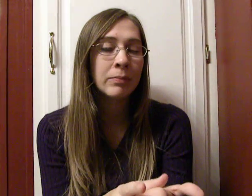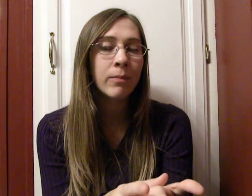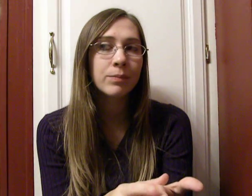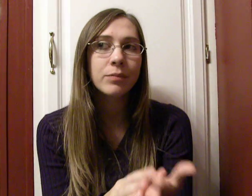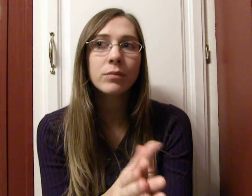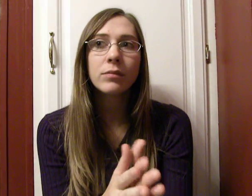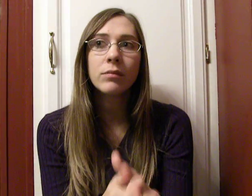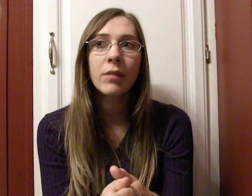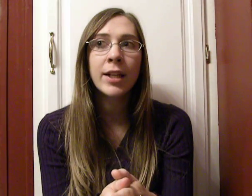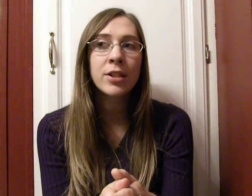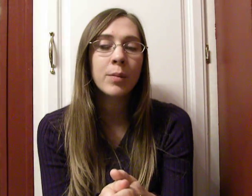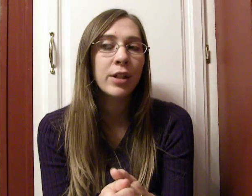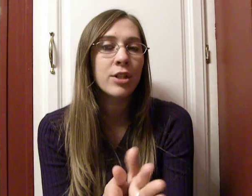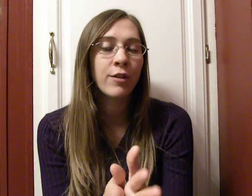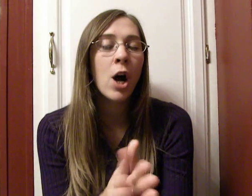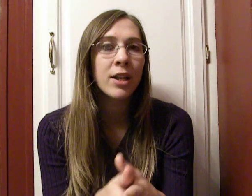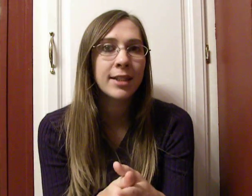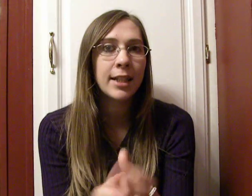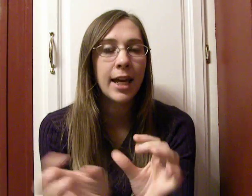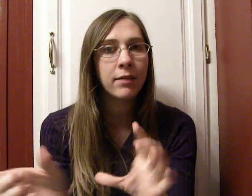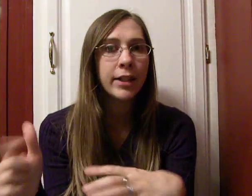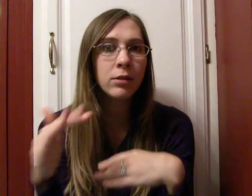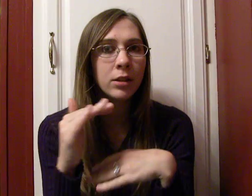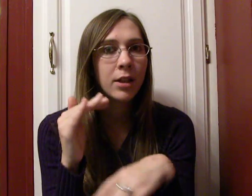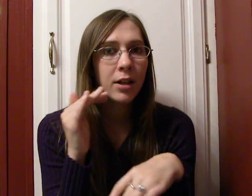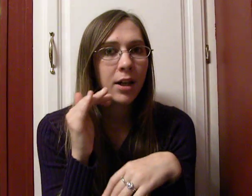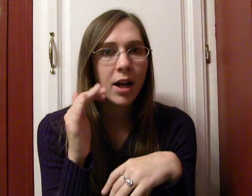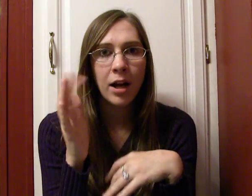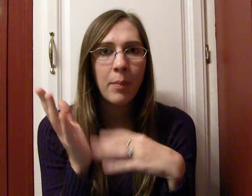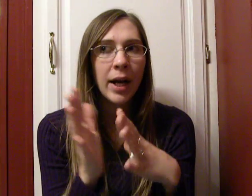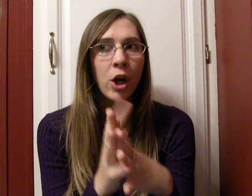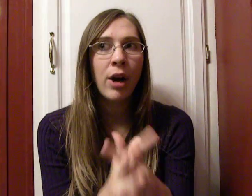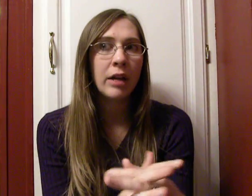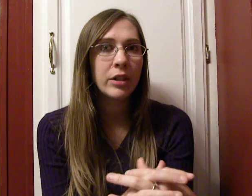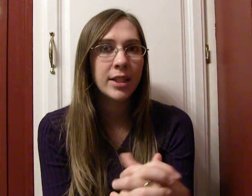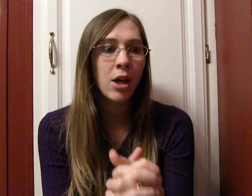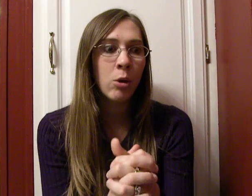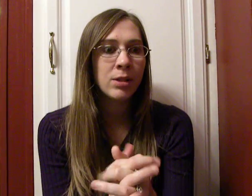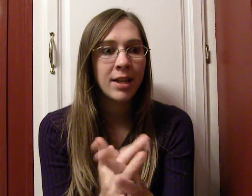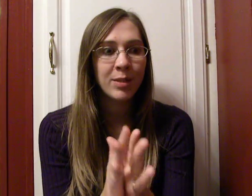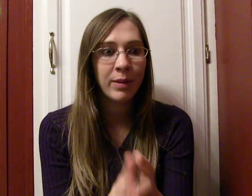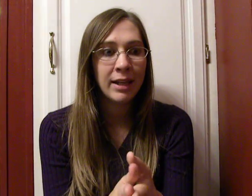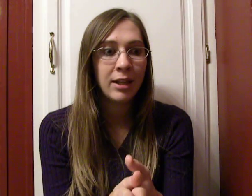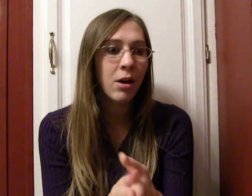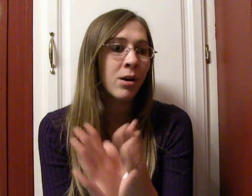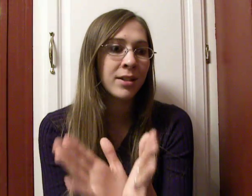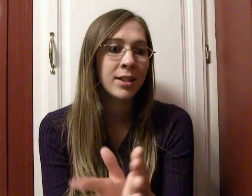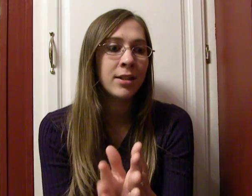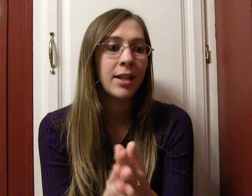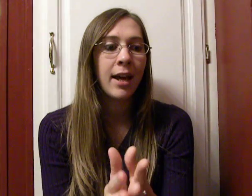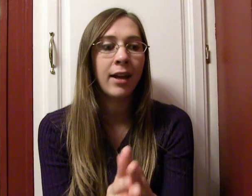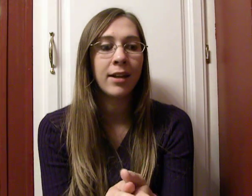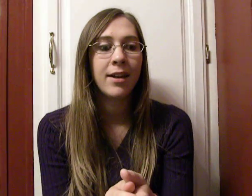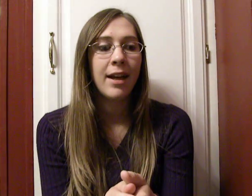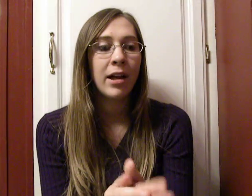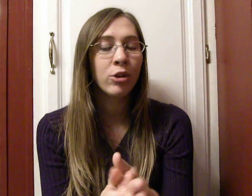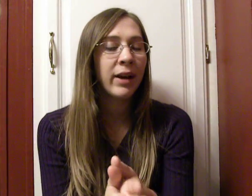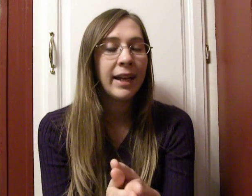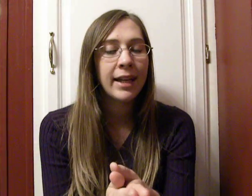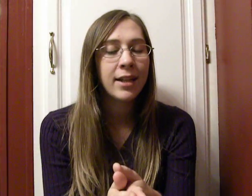and just some pictures of Austin and a little, uh, paragraph or so explaining Austin and how great he